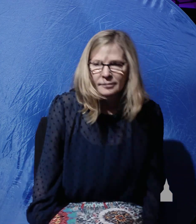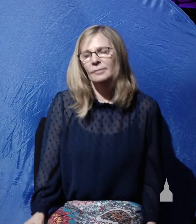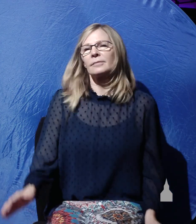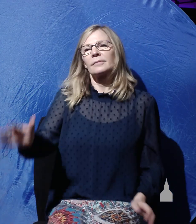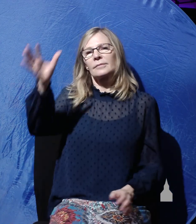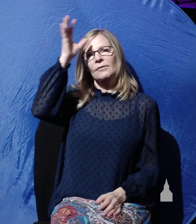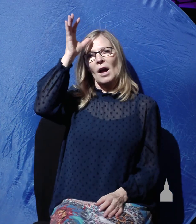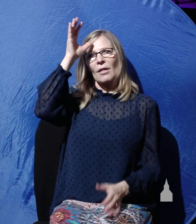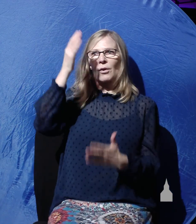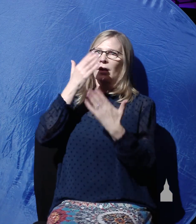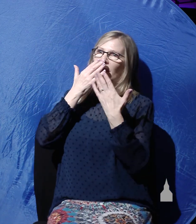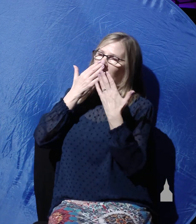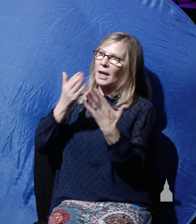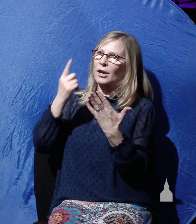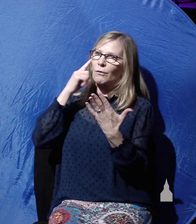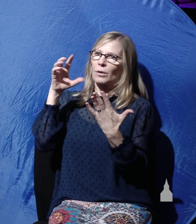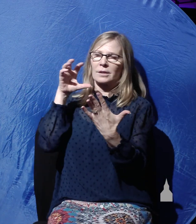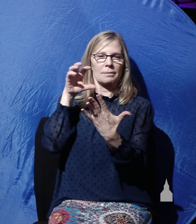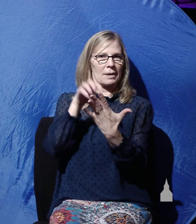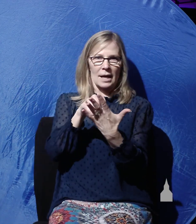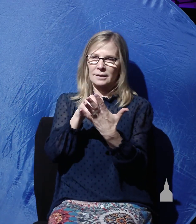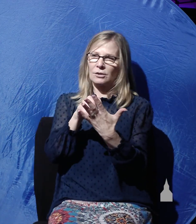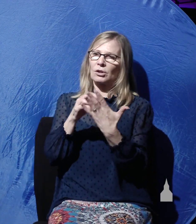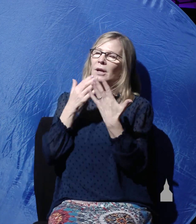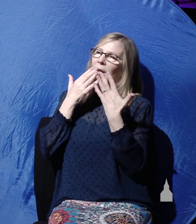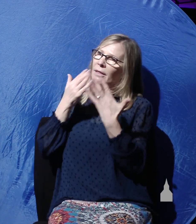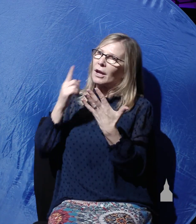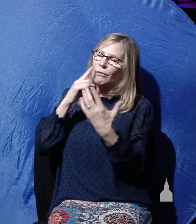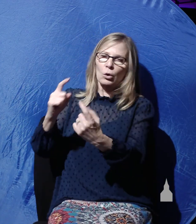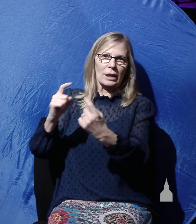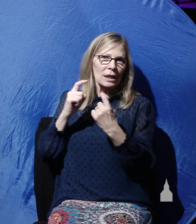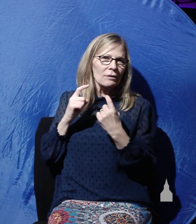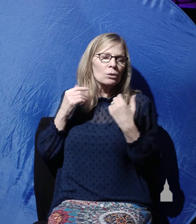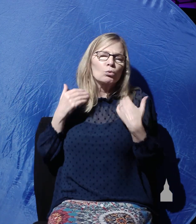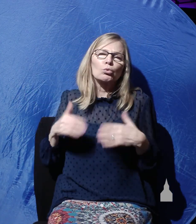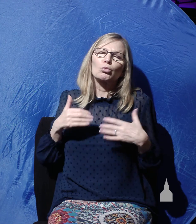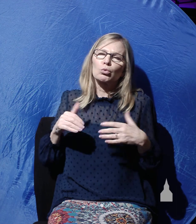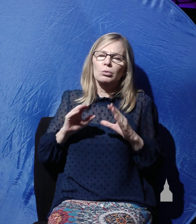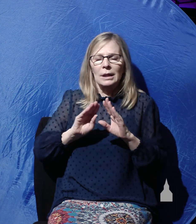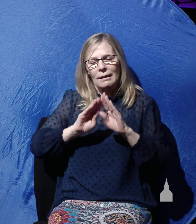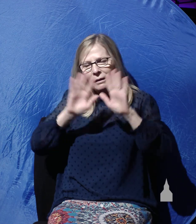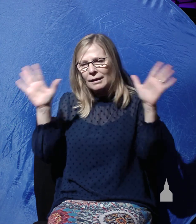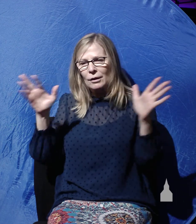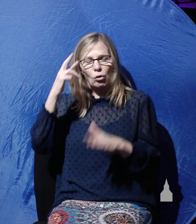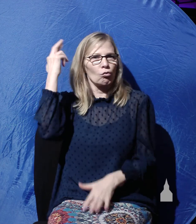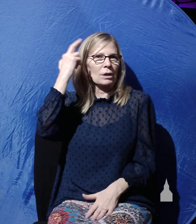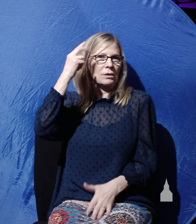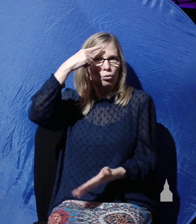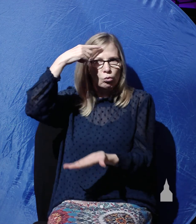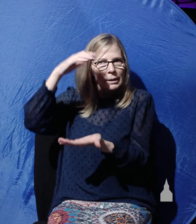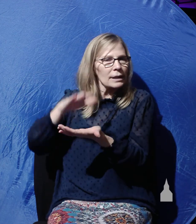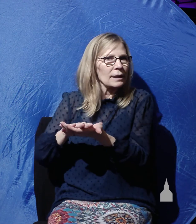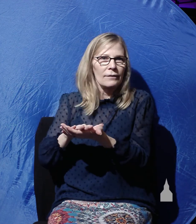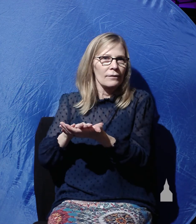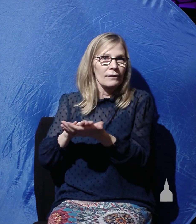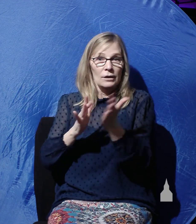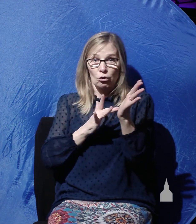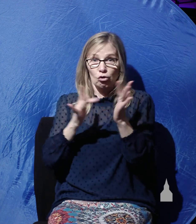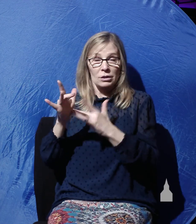thank you for this passage of scripture. Lord, thank you for giving us such solid reasons to believe that Jesus Christ rose